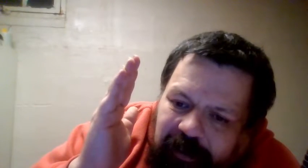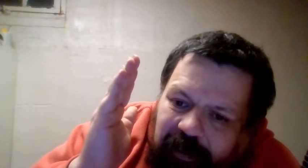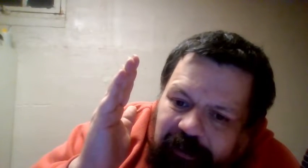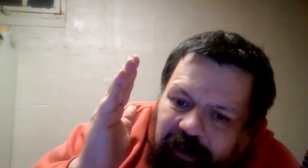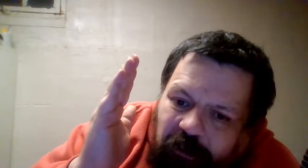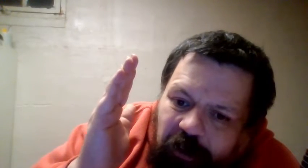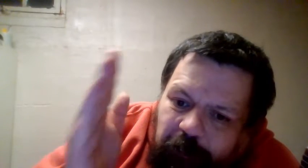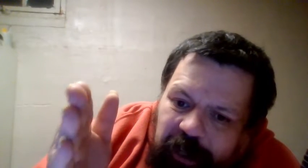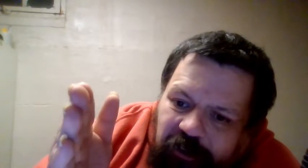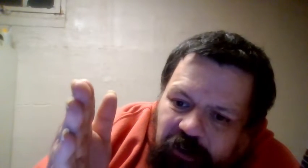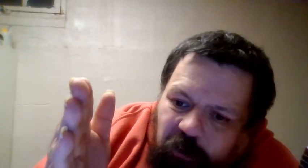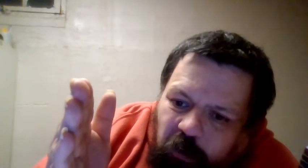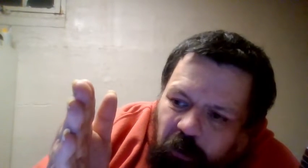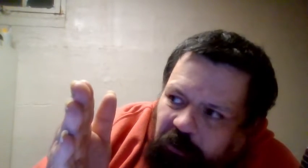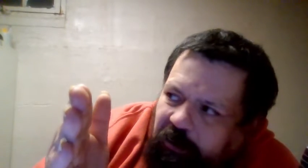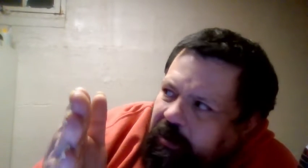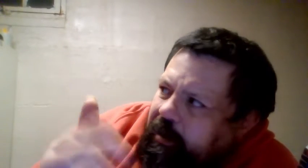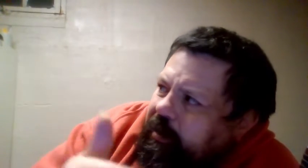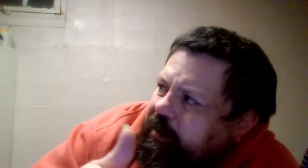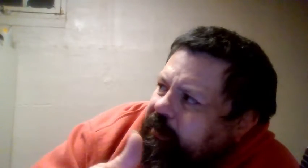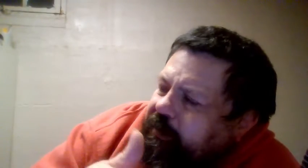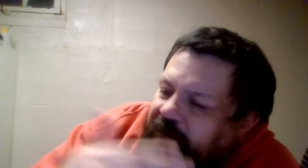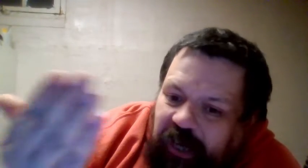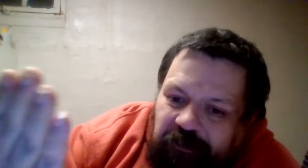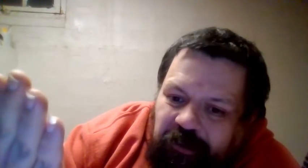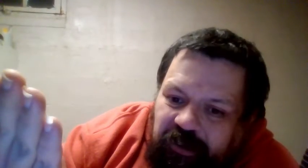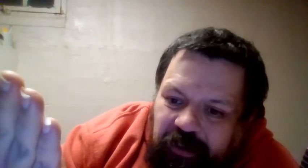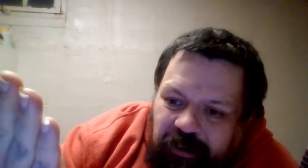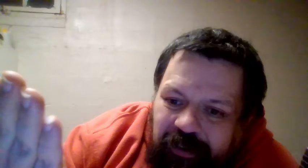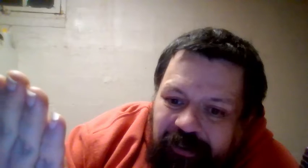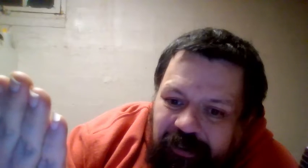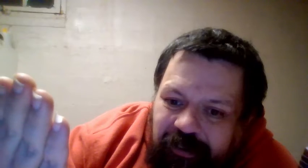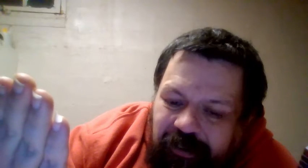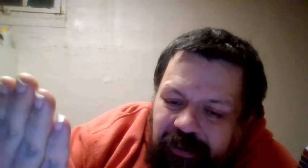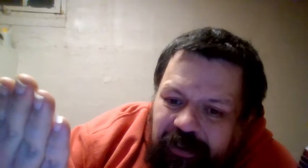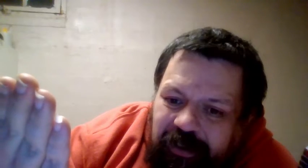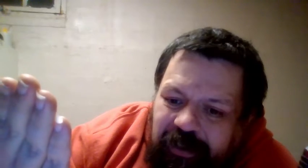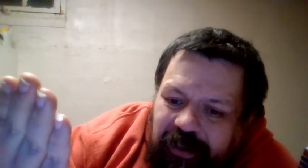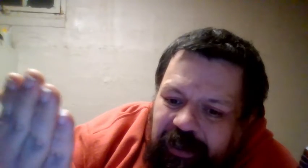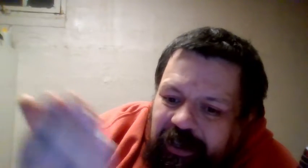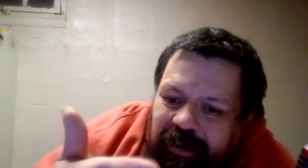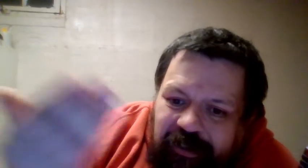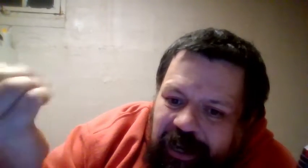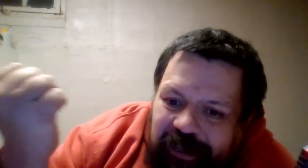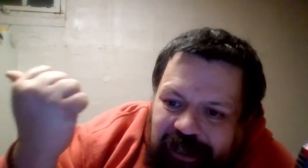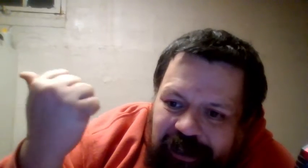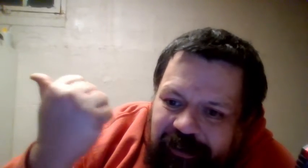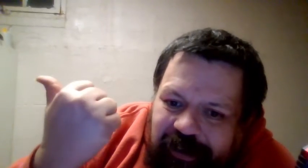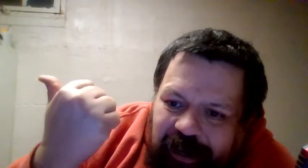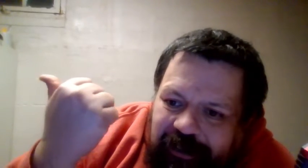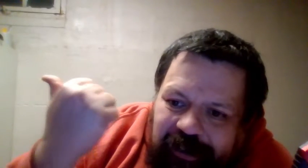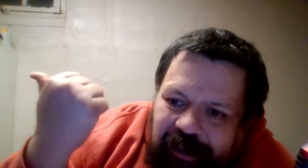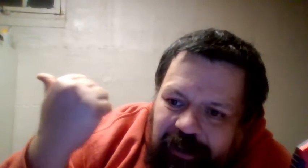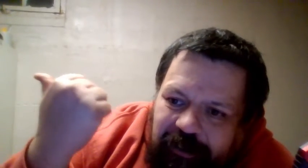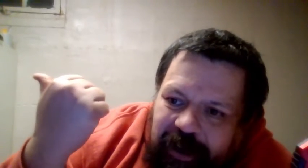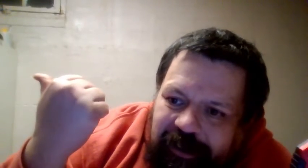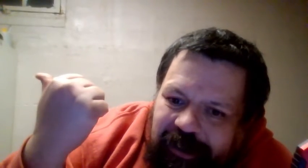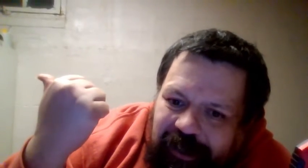It's under elimination rules. Survivor Series is not this.